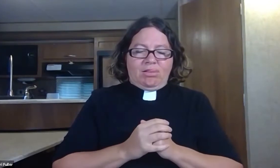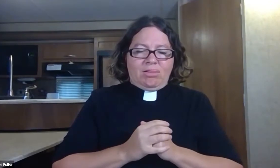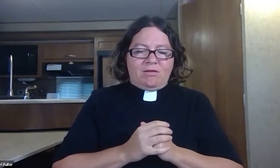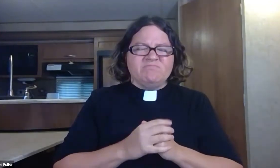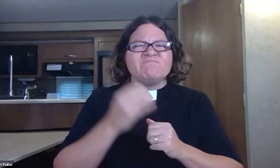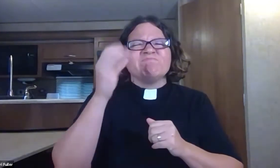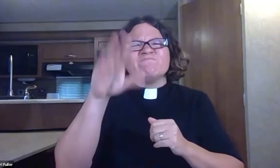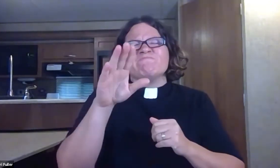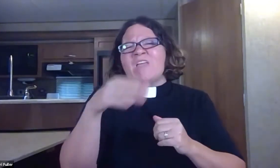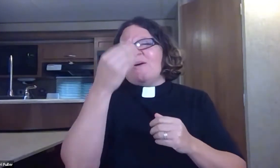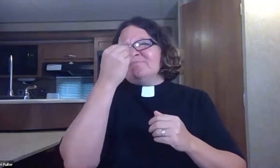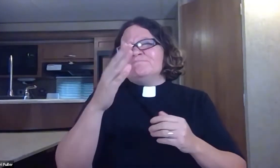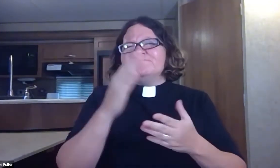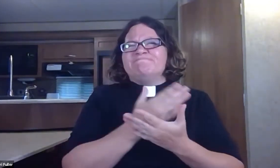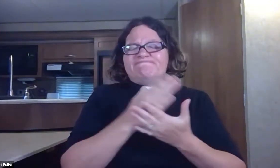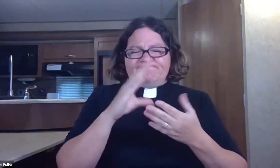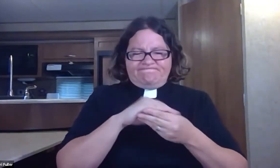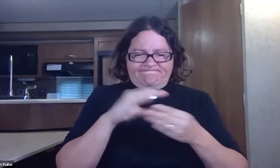need to remember that God loves all of us